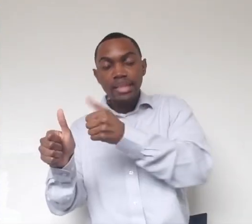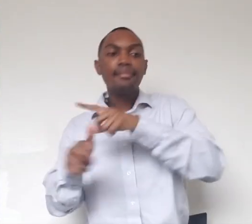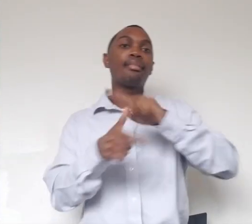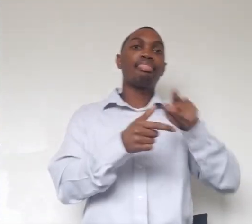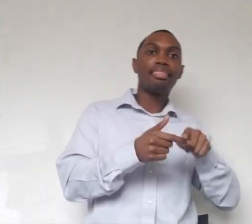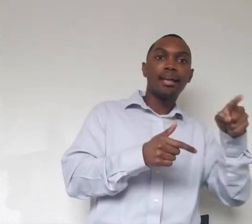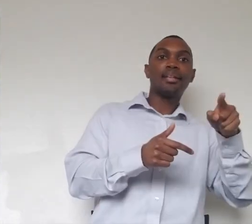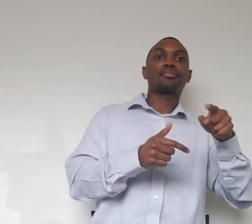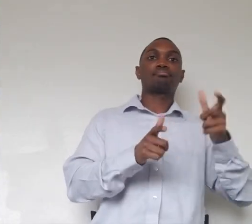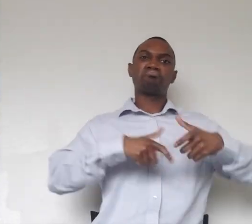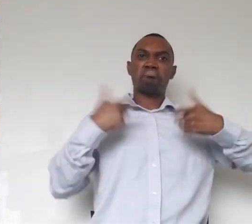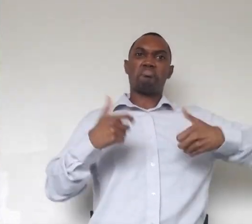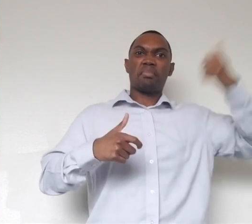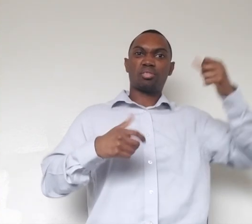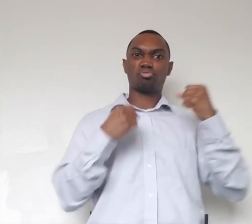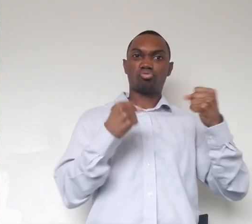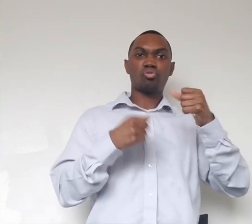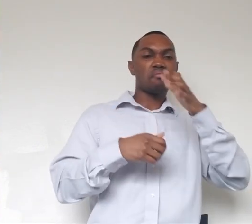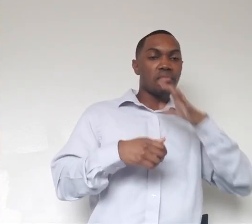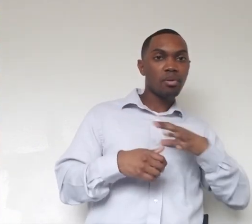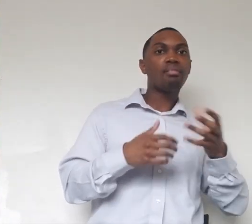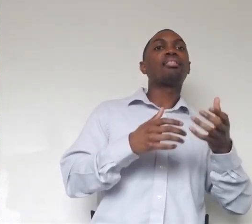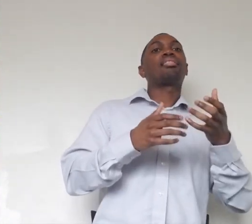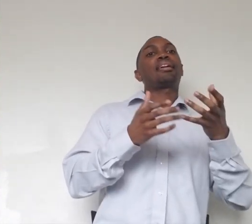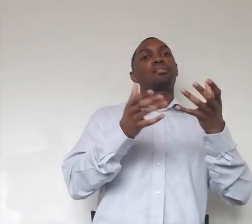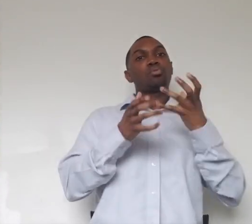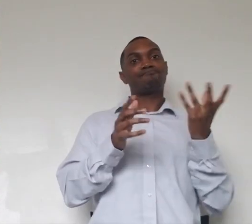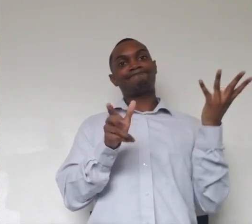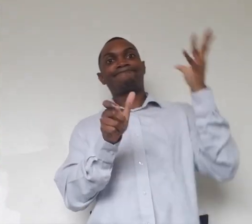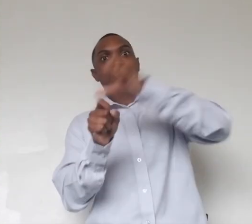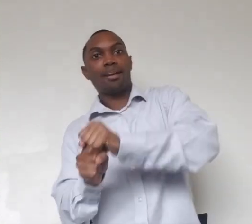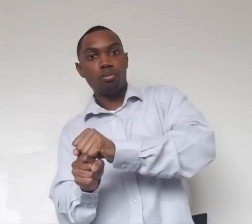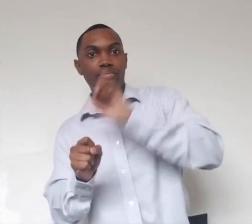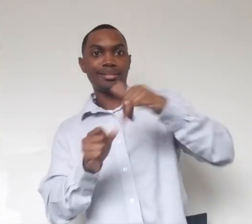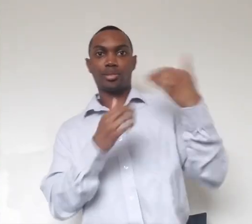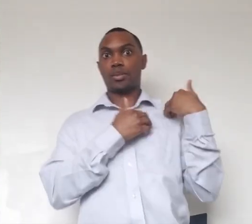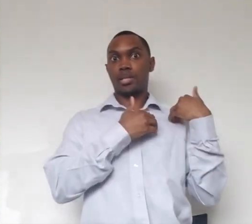females would be responsible for tackling that prey item or taking it down and making it kill. So that's some pretty cool stuff.